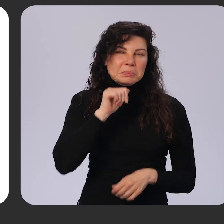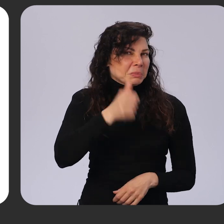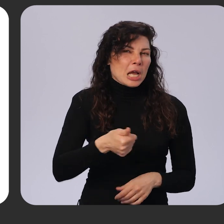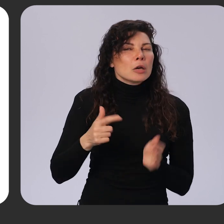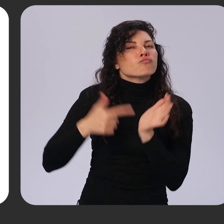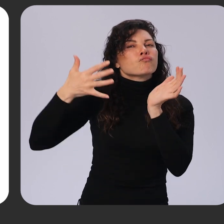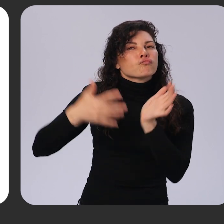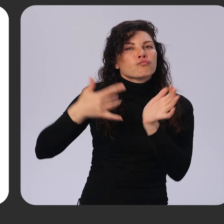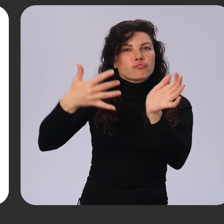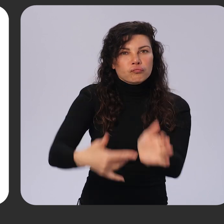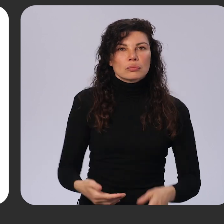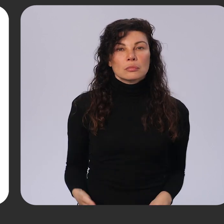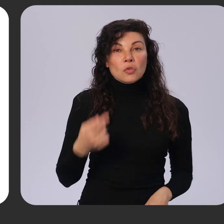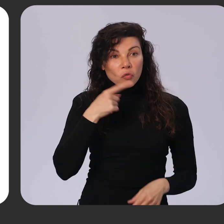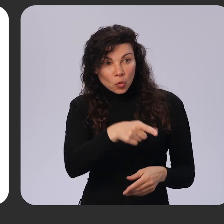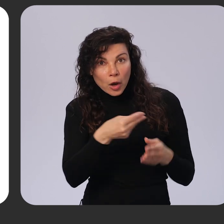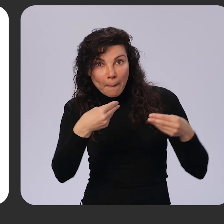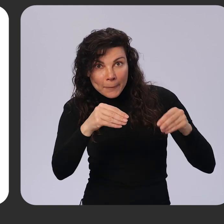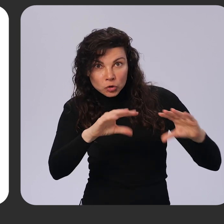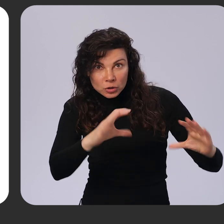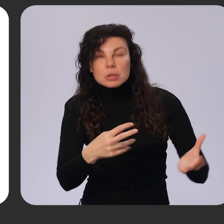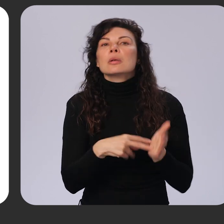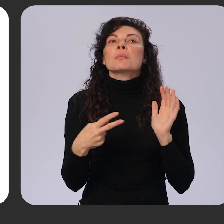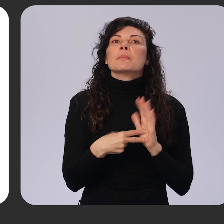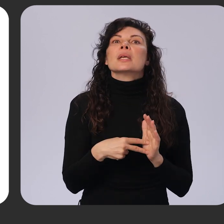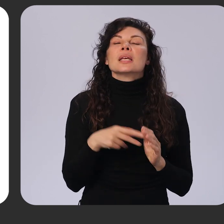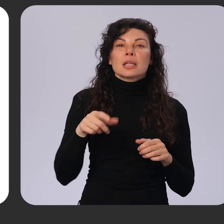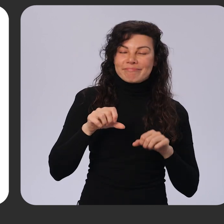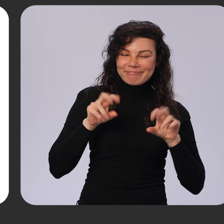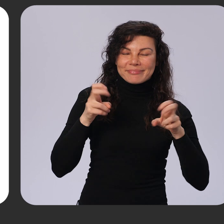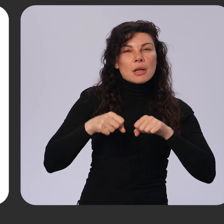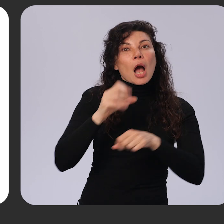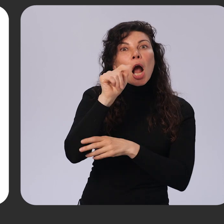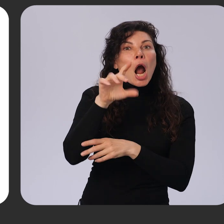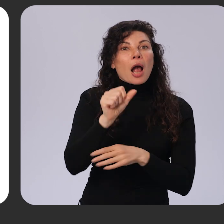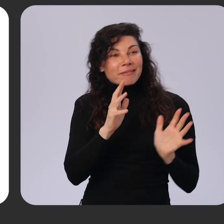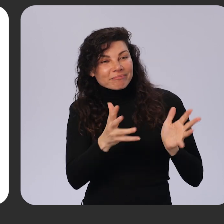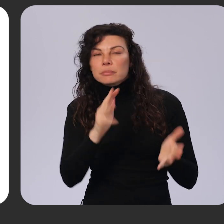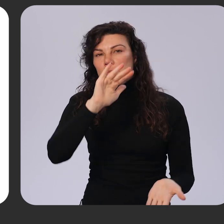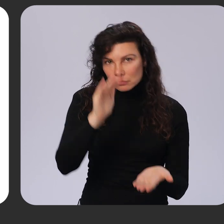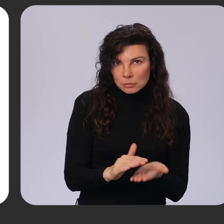For merchants, this means fewer abandoned carts, better conversion rates, and higher revenue.